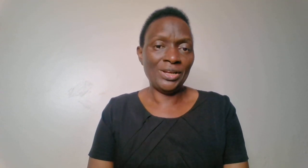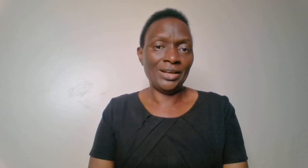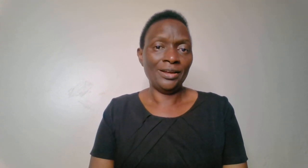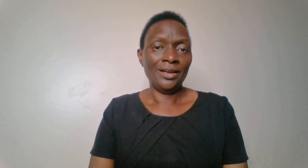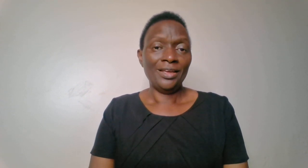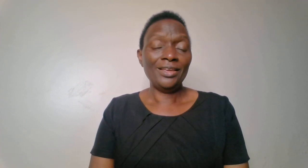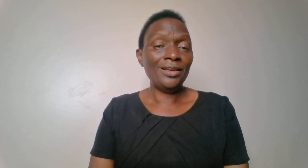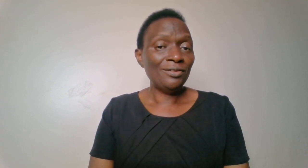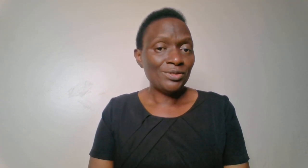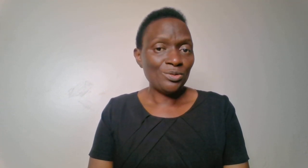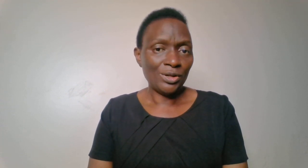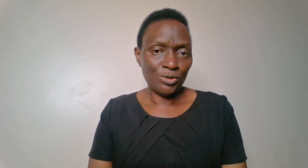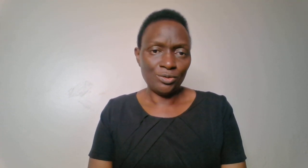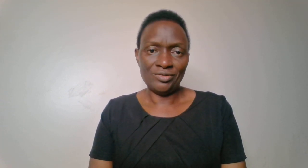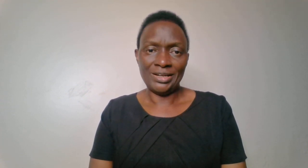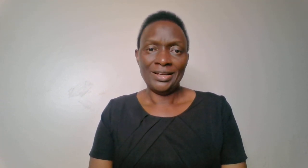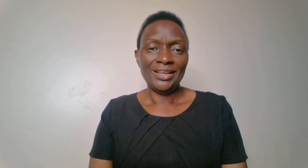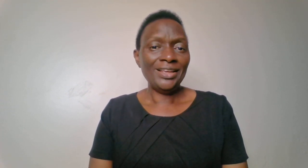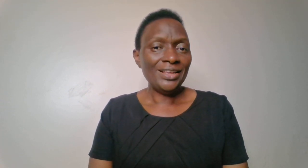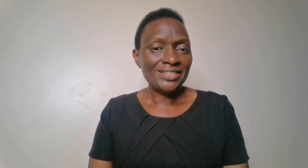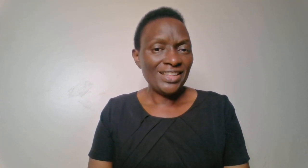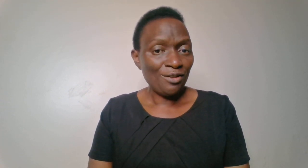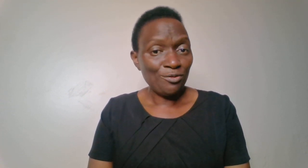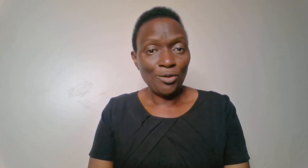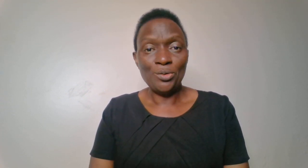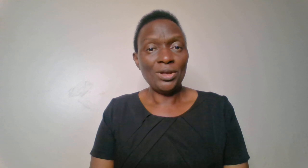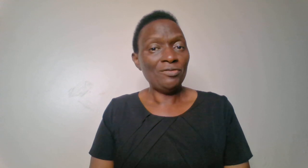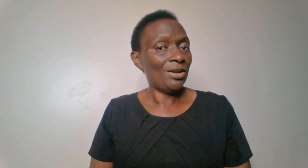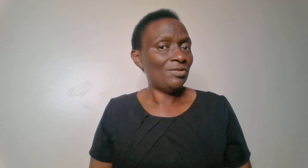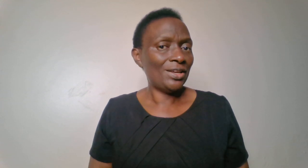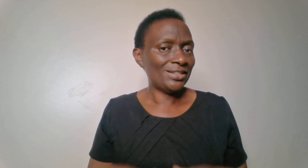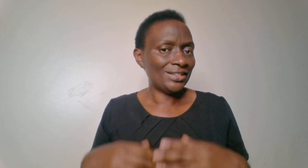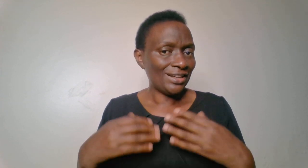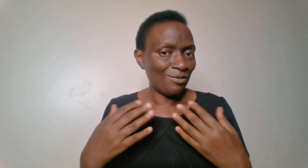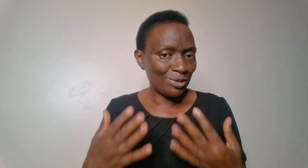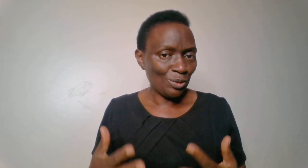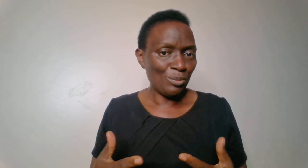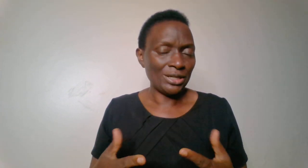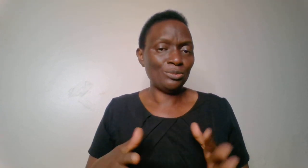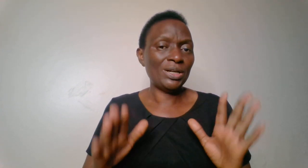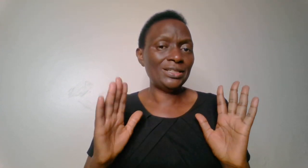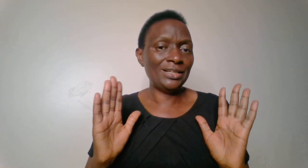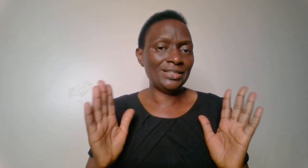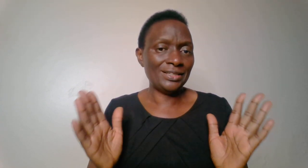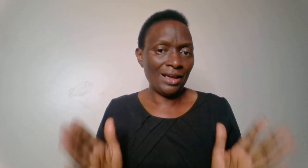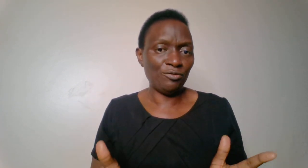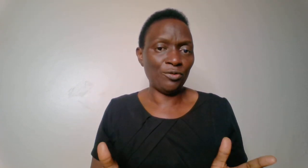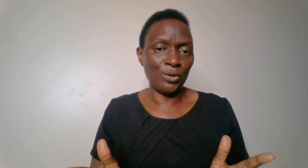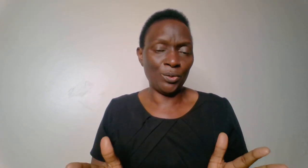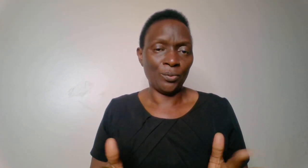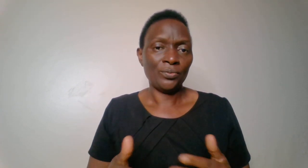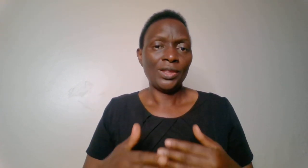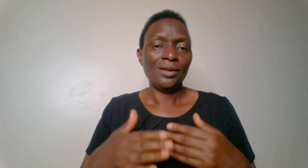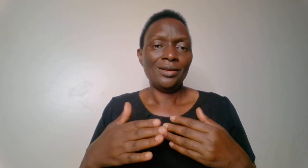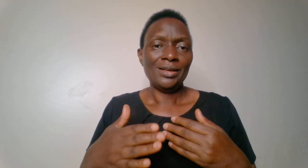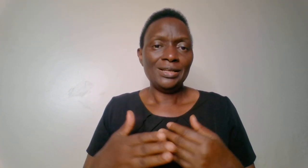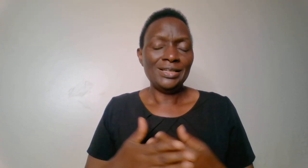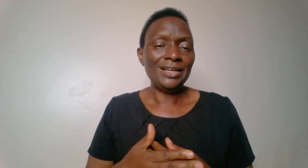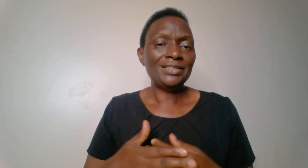need. He gives to the children. He is there for you, even if he doesn't have so much, but he is there for you. Let